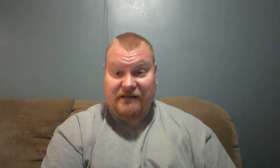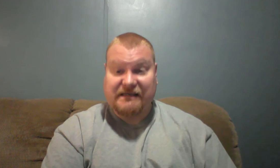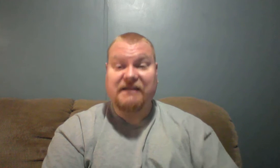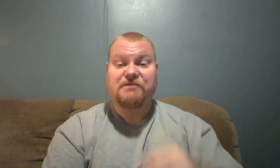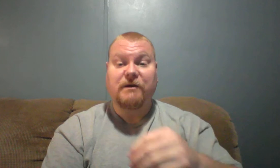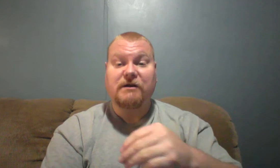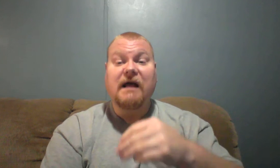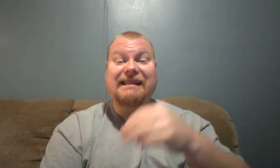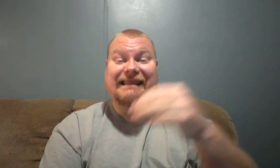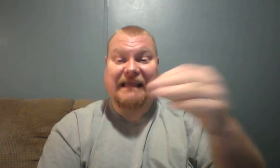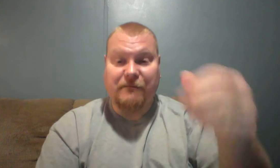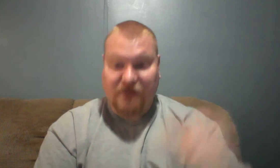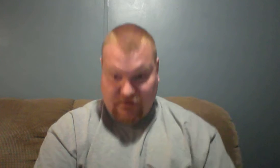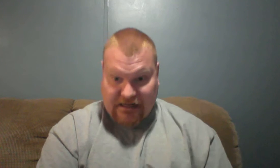It said the spirit leaped on them